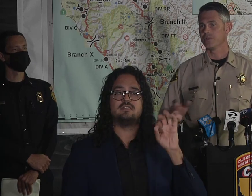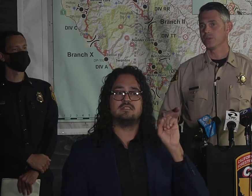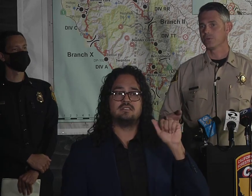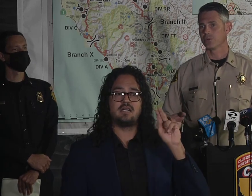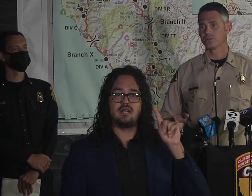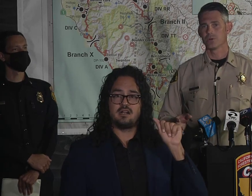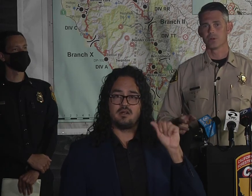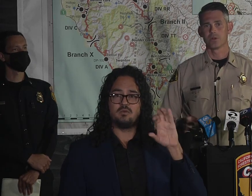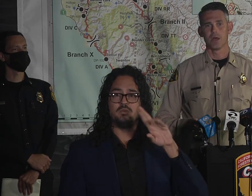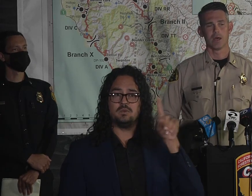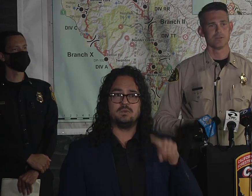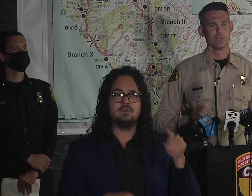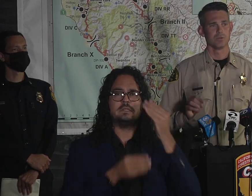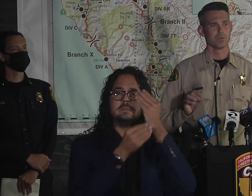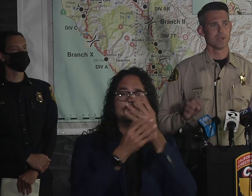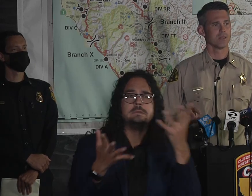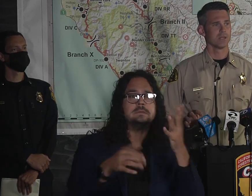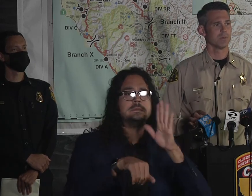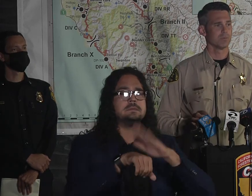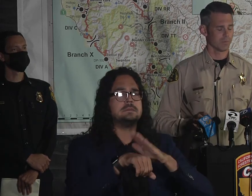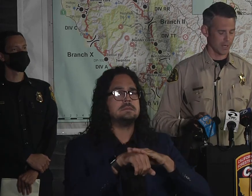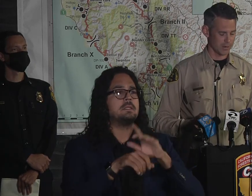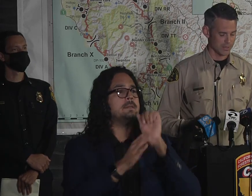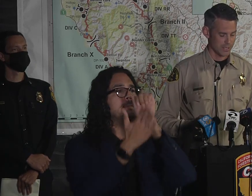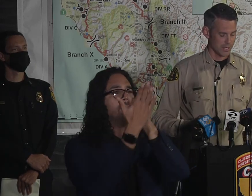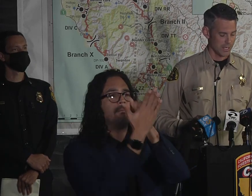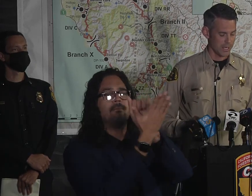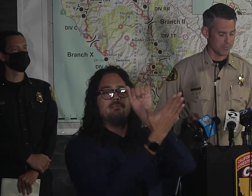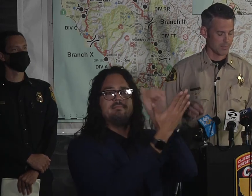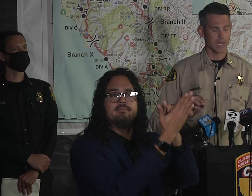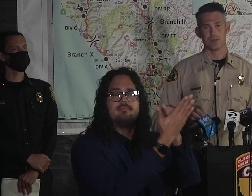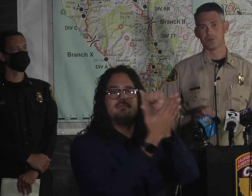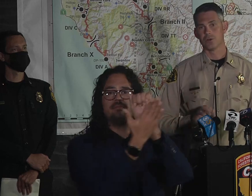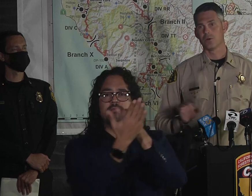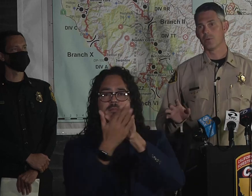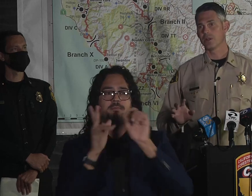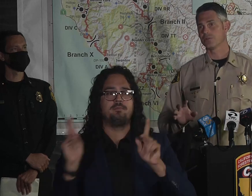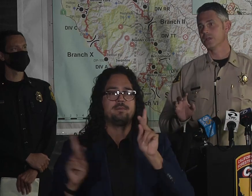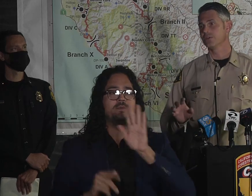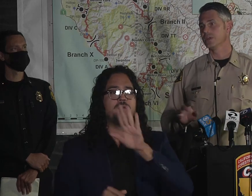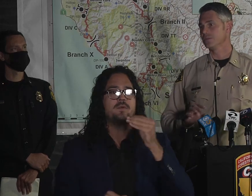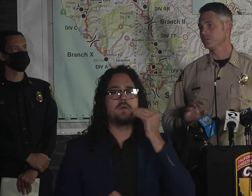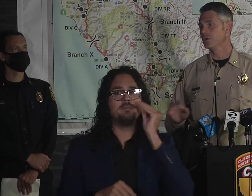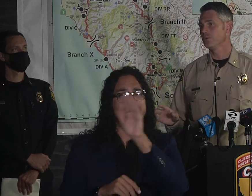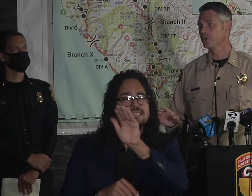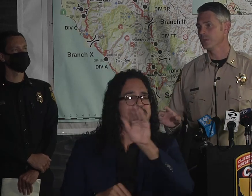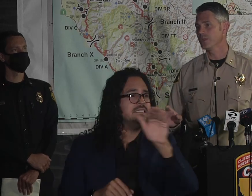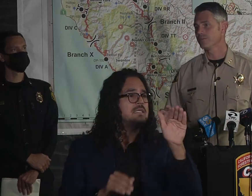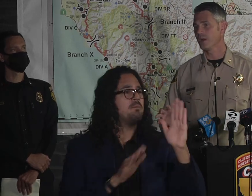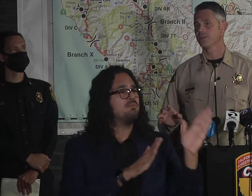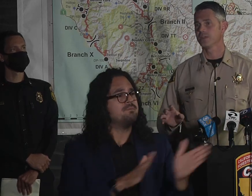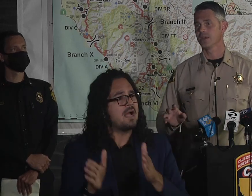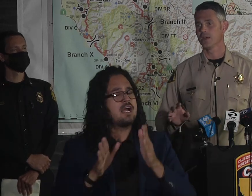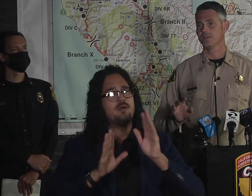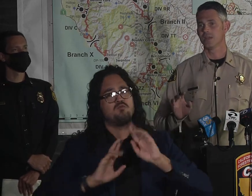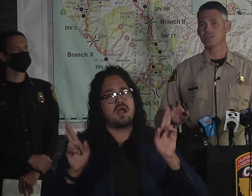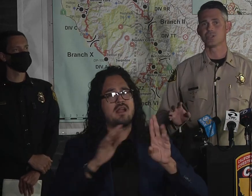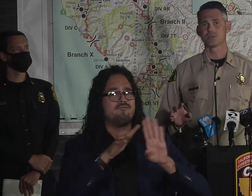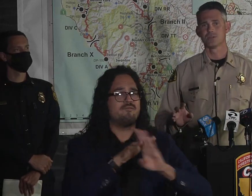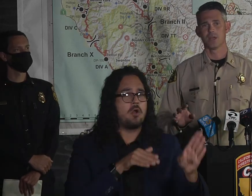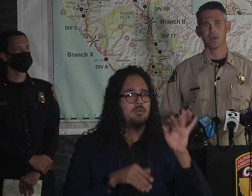I believe they went door to door. Great thing to be prepared, but there's no, I wanted to reiterate, there's no imminent fire